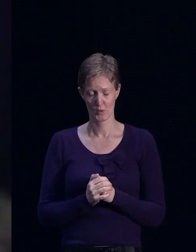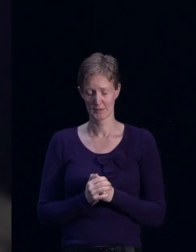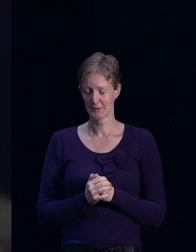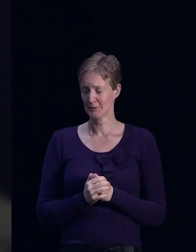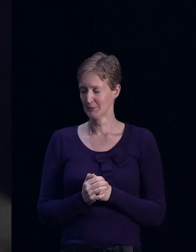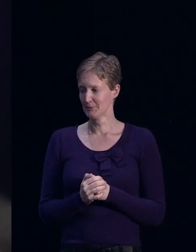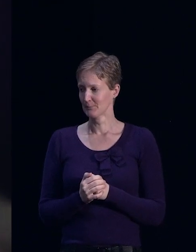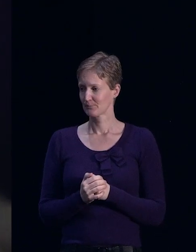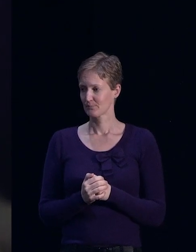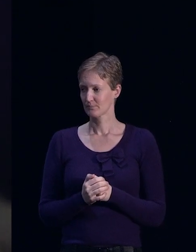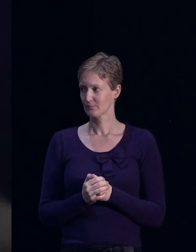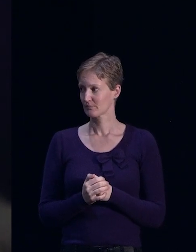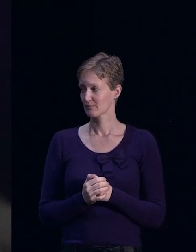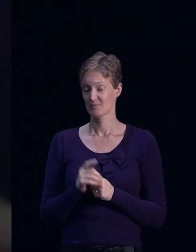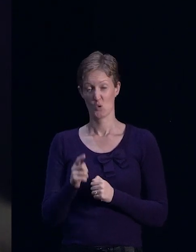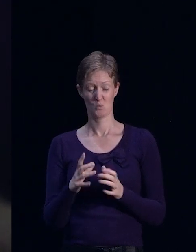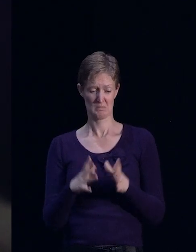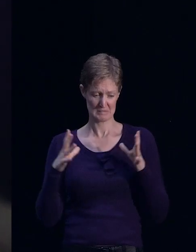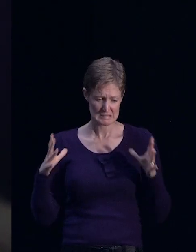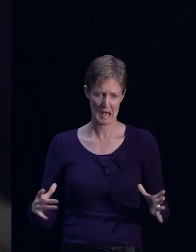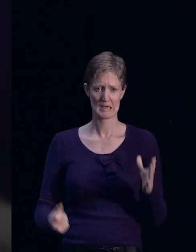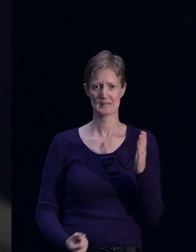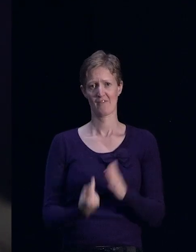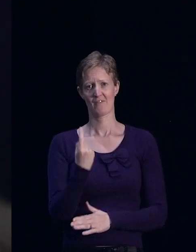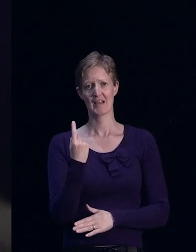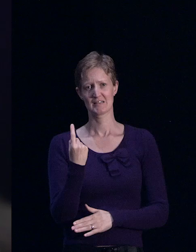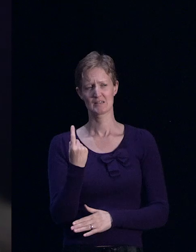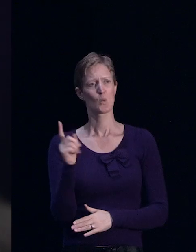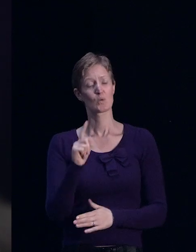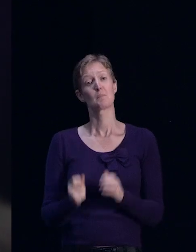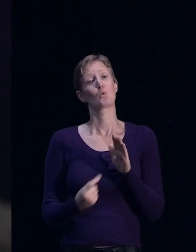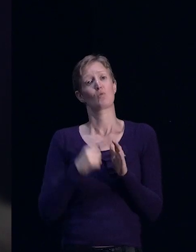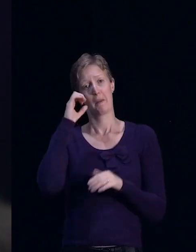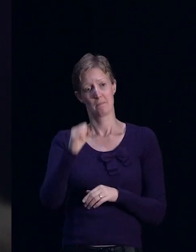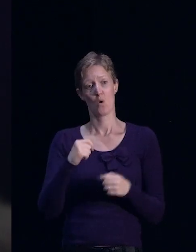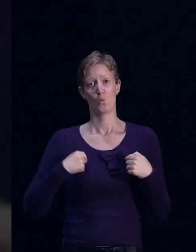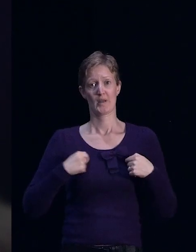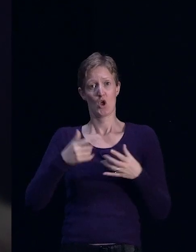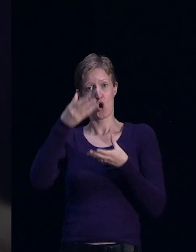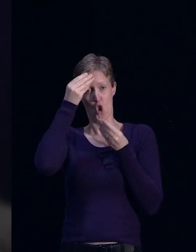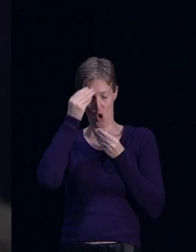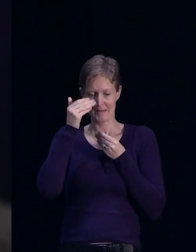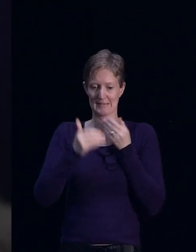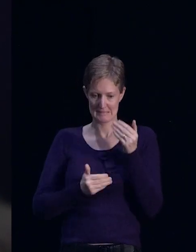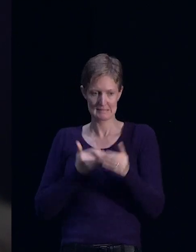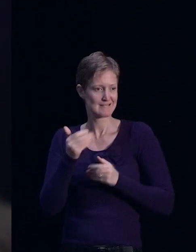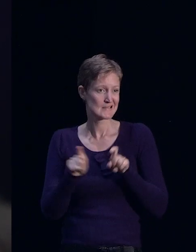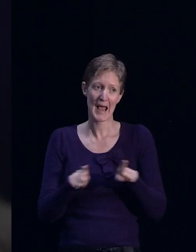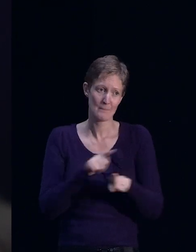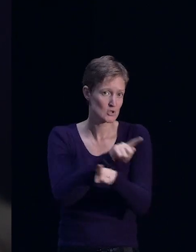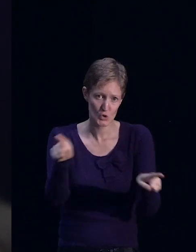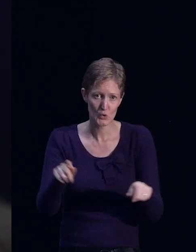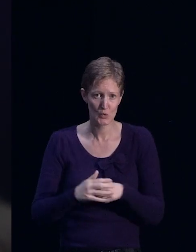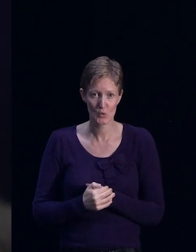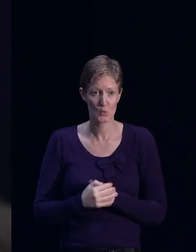Zealand. So the scale and the size of it, what I think the key thing is that we're learning as, as, as we go to. So, you know, no